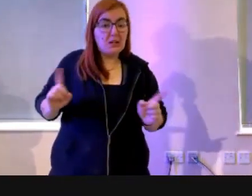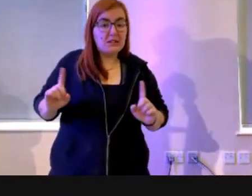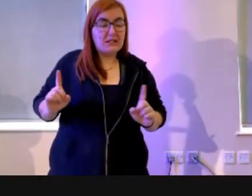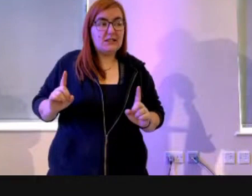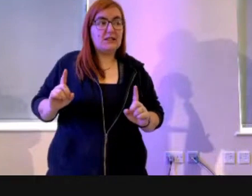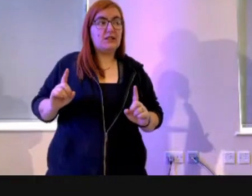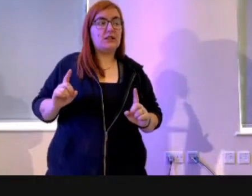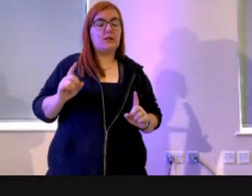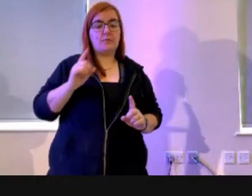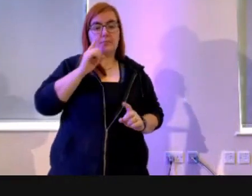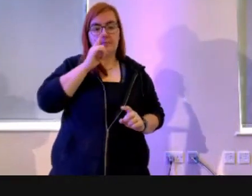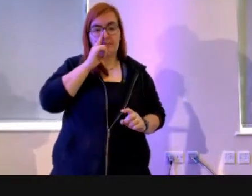it?